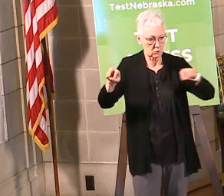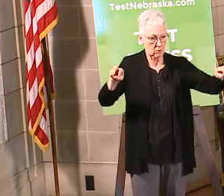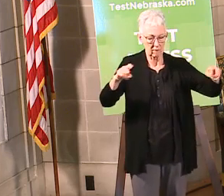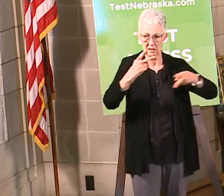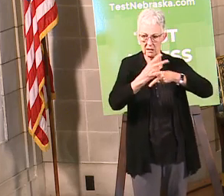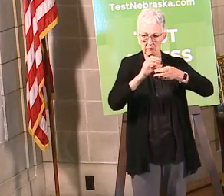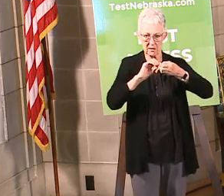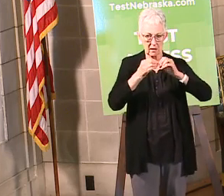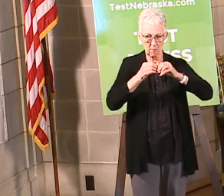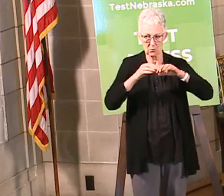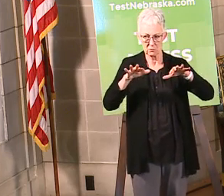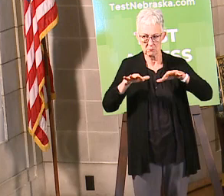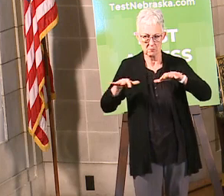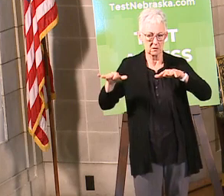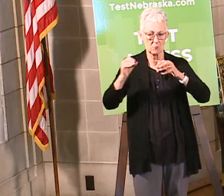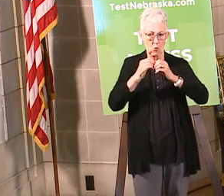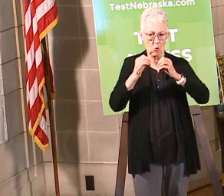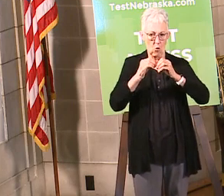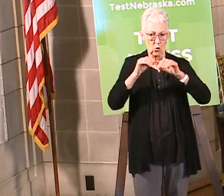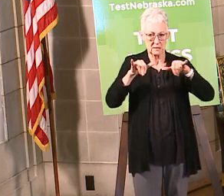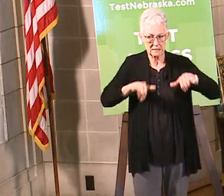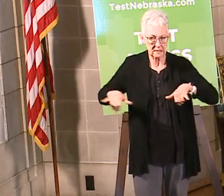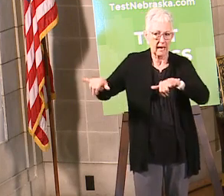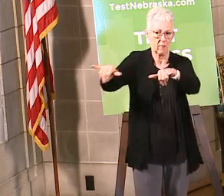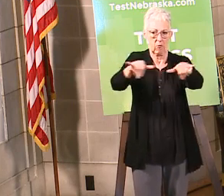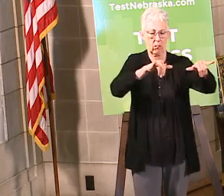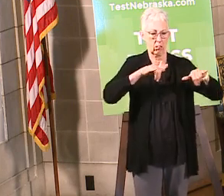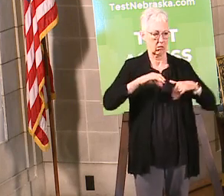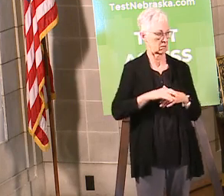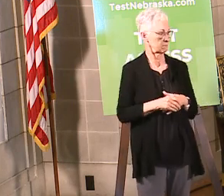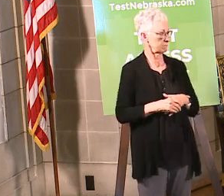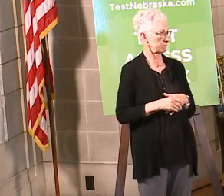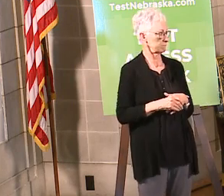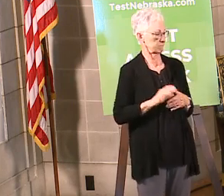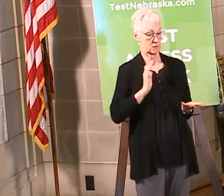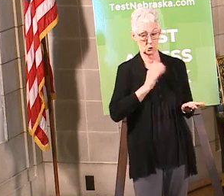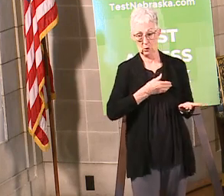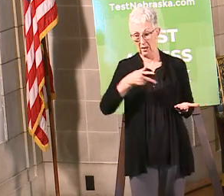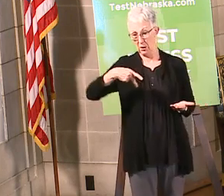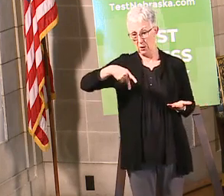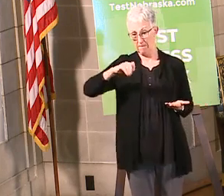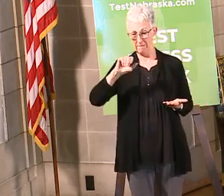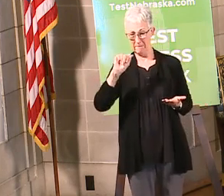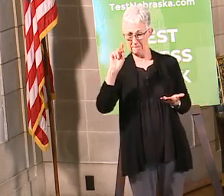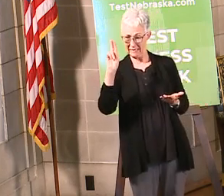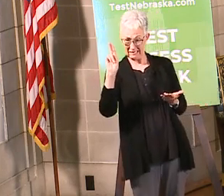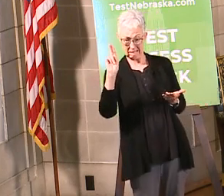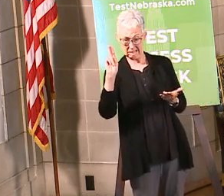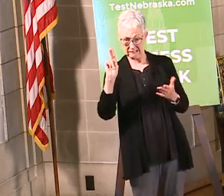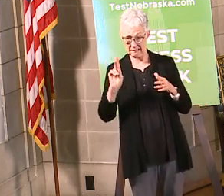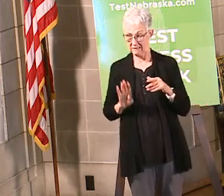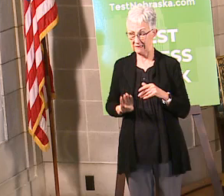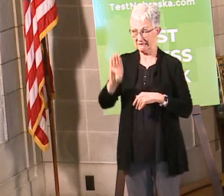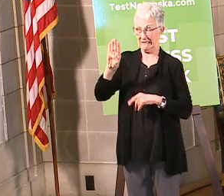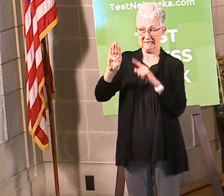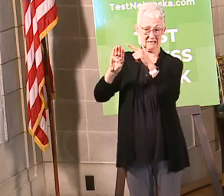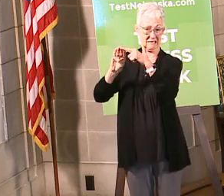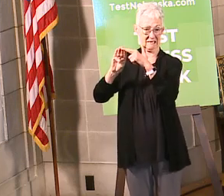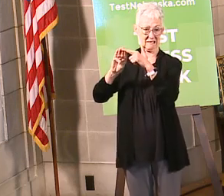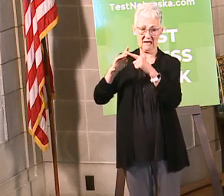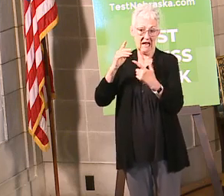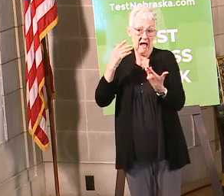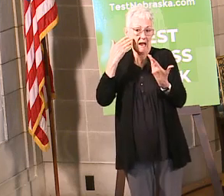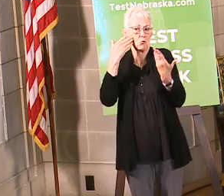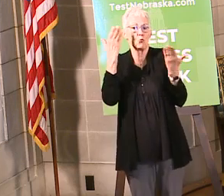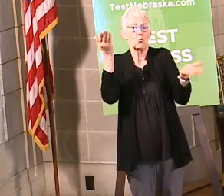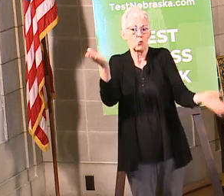didn't want to help out. Let me put it that way. So I don't know about our peak. I'm an optimist. I want to say we've handled it great